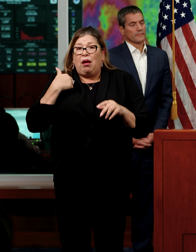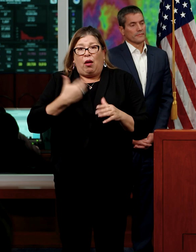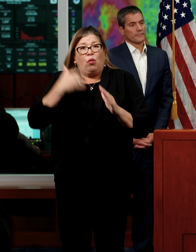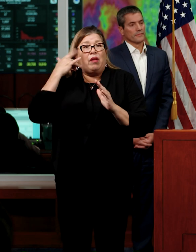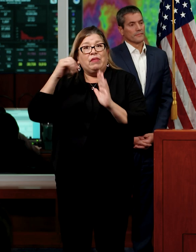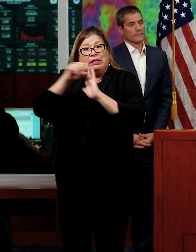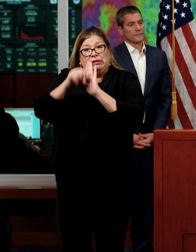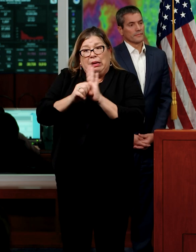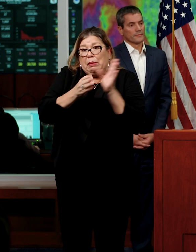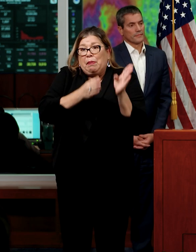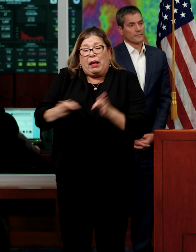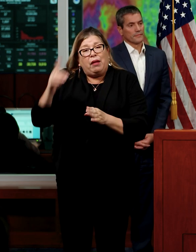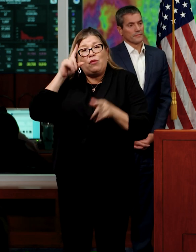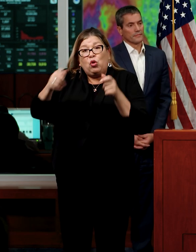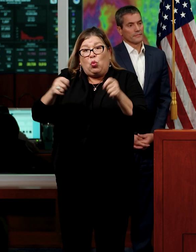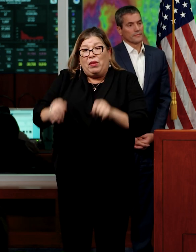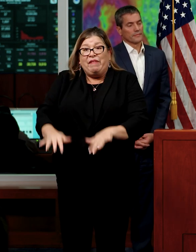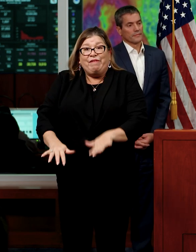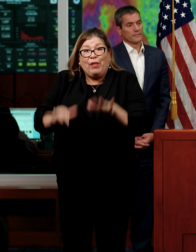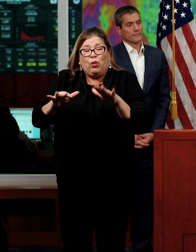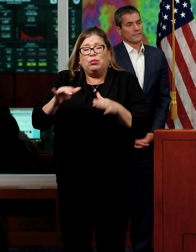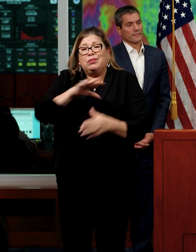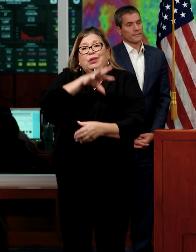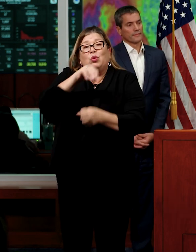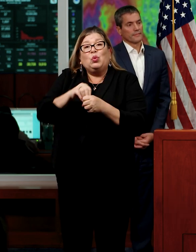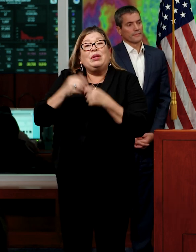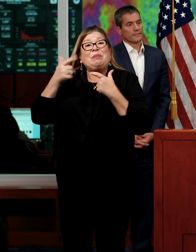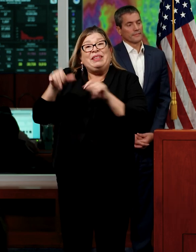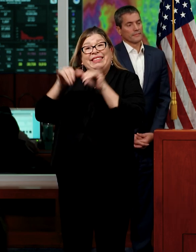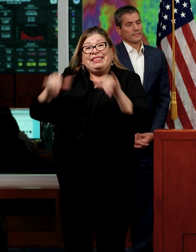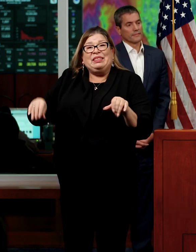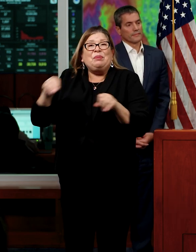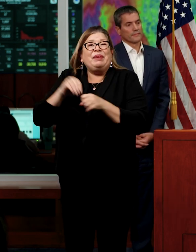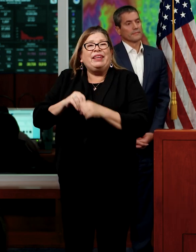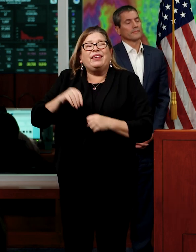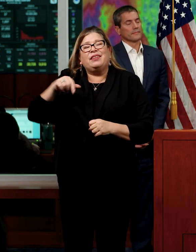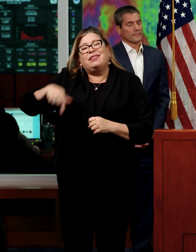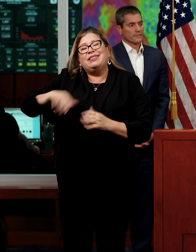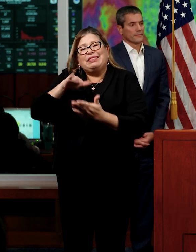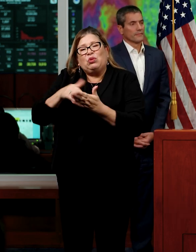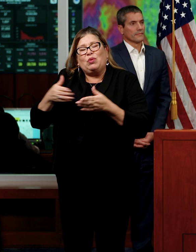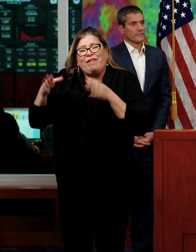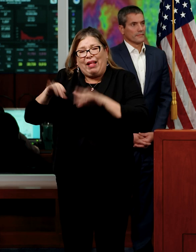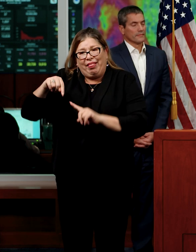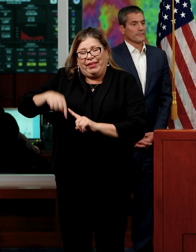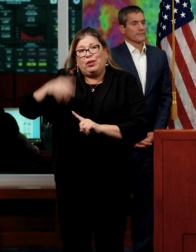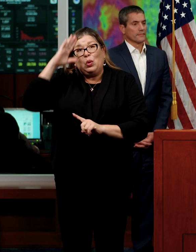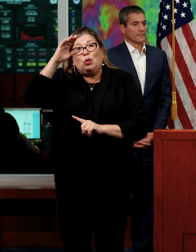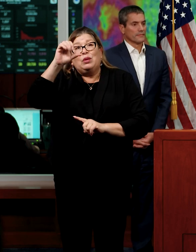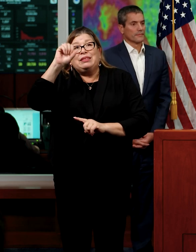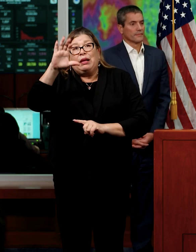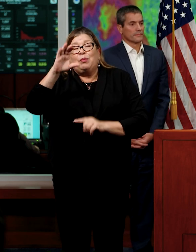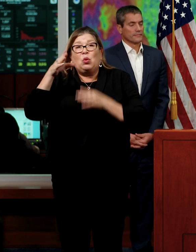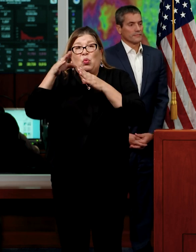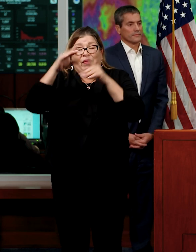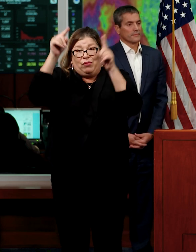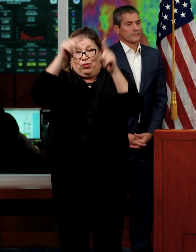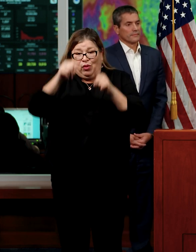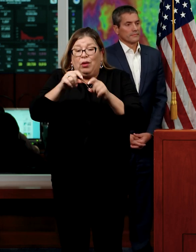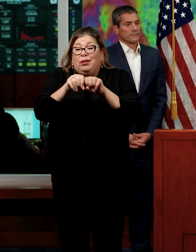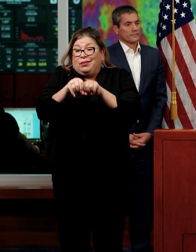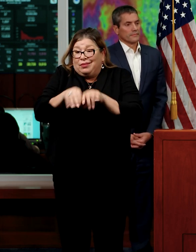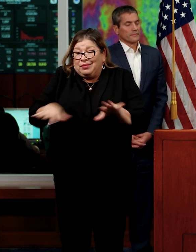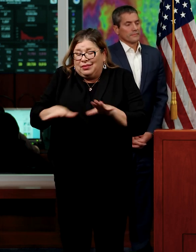which includes the big systems in the Central Valley, think Sacramento River Mainstem, think our signature reservoirs,